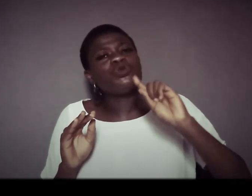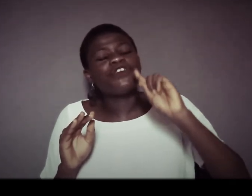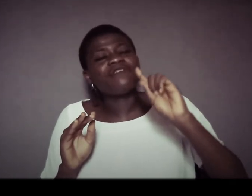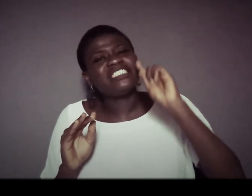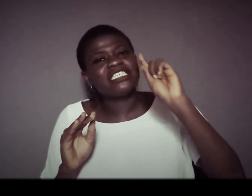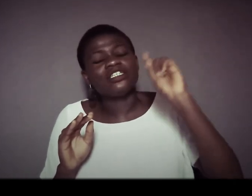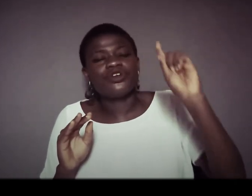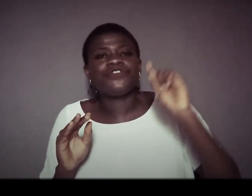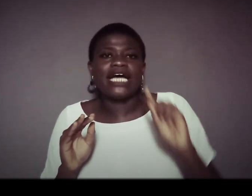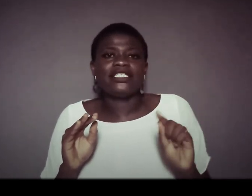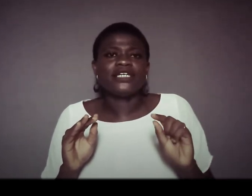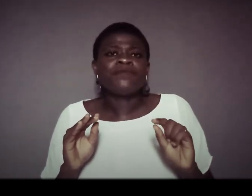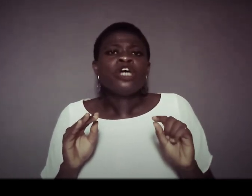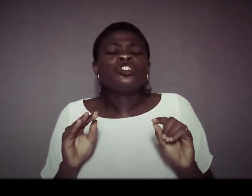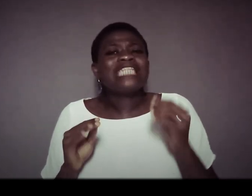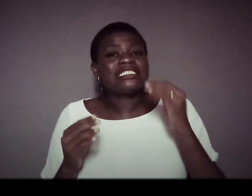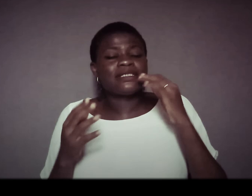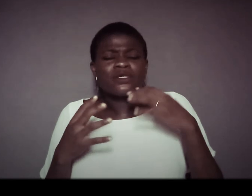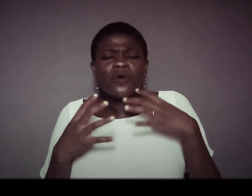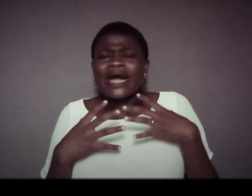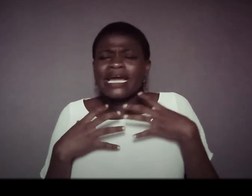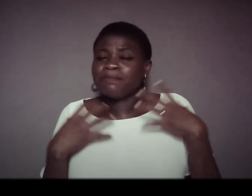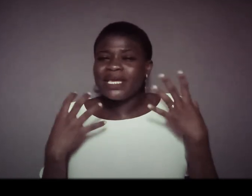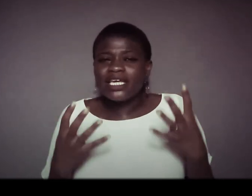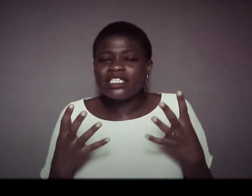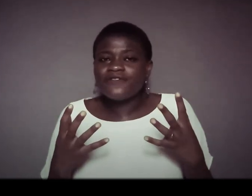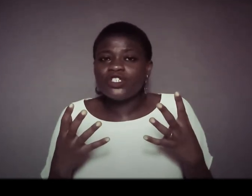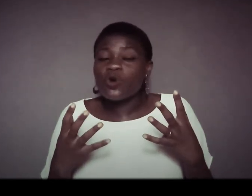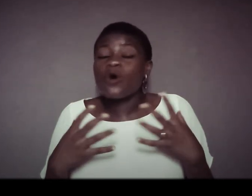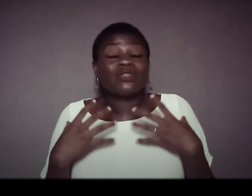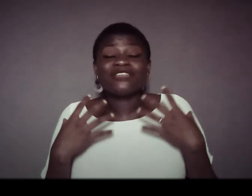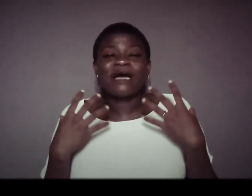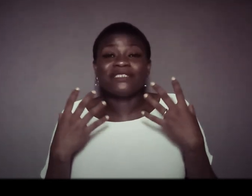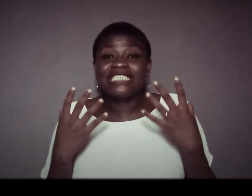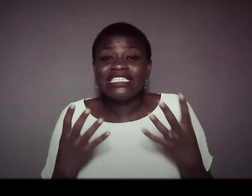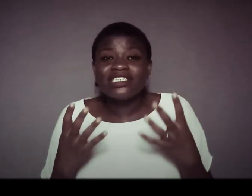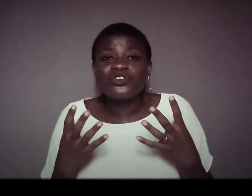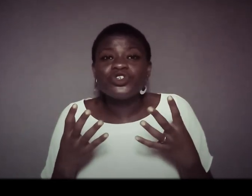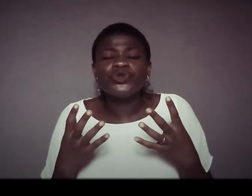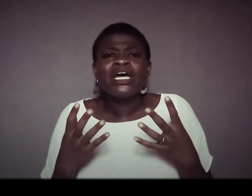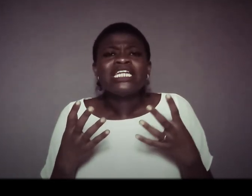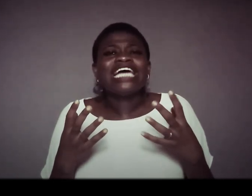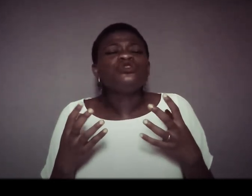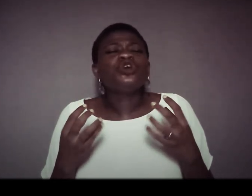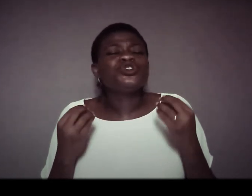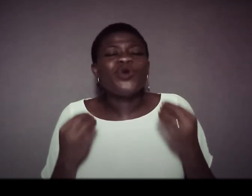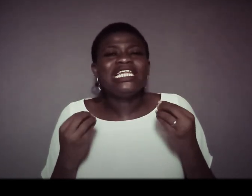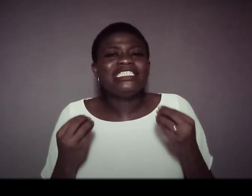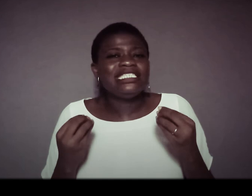will forever take the glory for that day so that's why i'm making this video all that's why i'm saying this to you that you don't only need